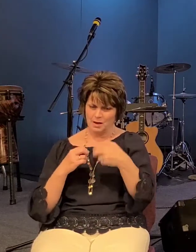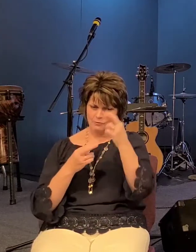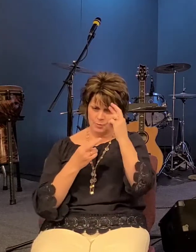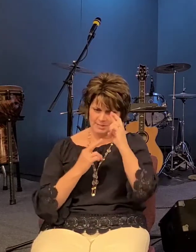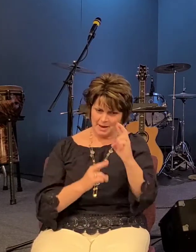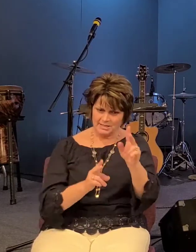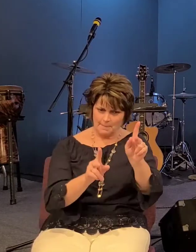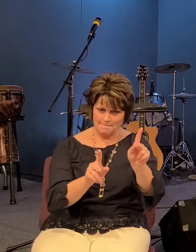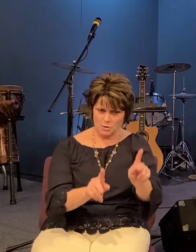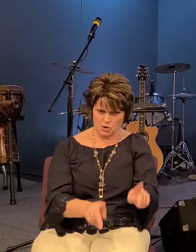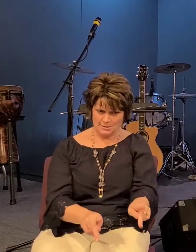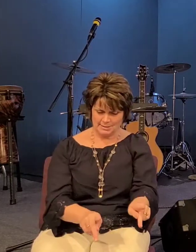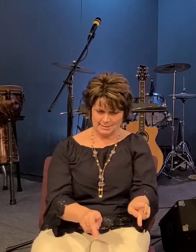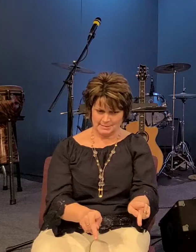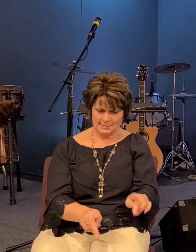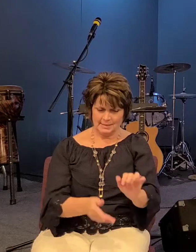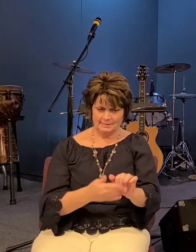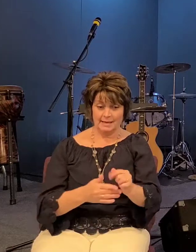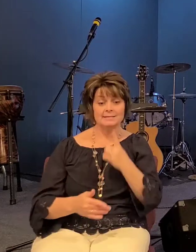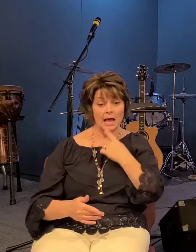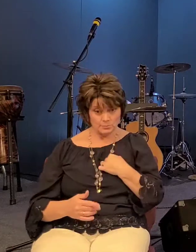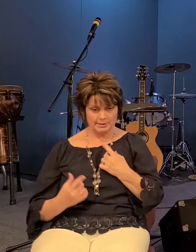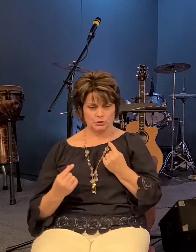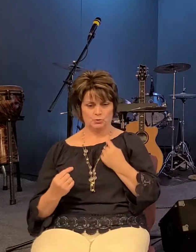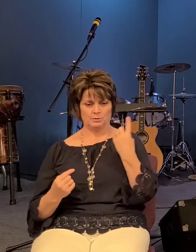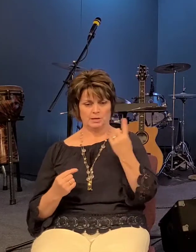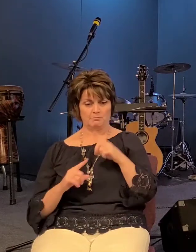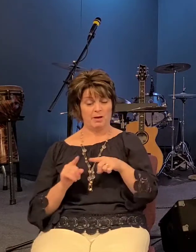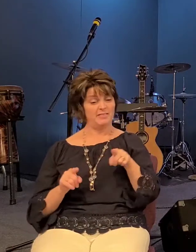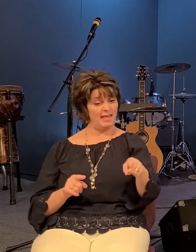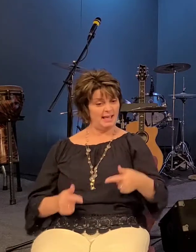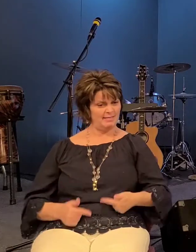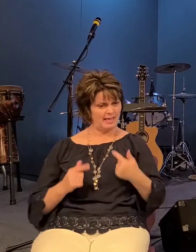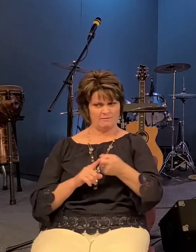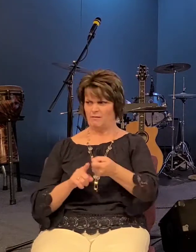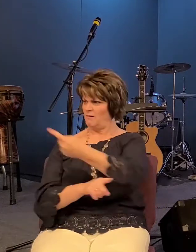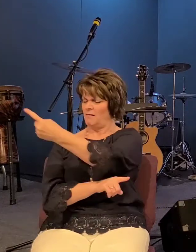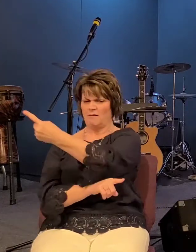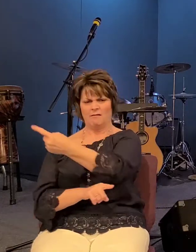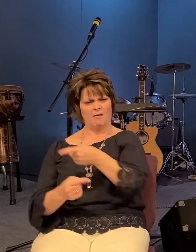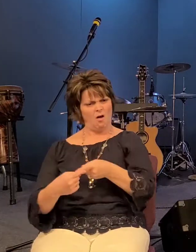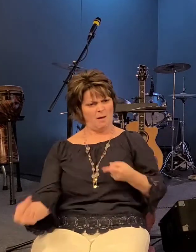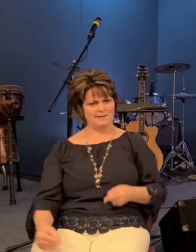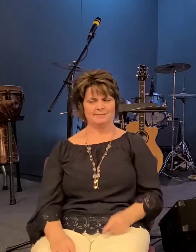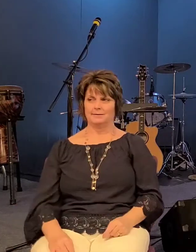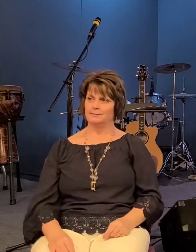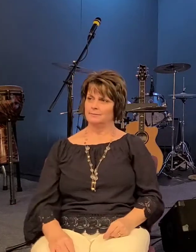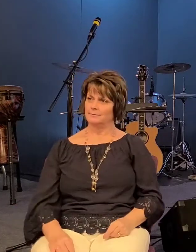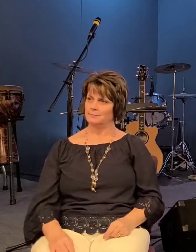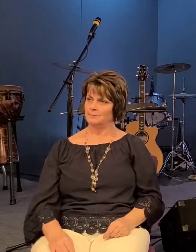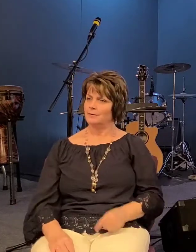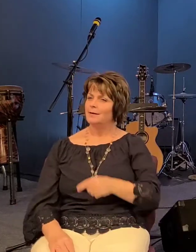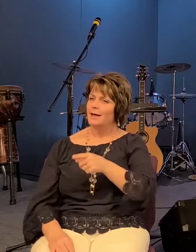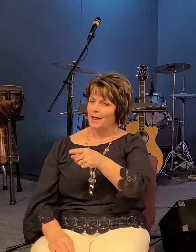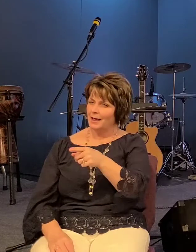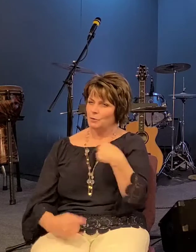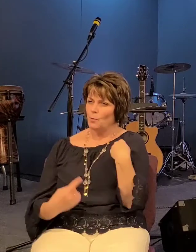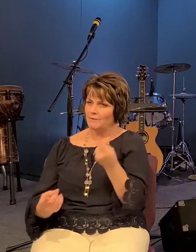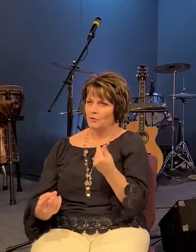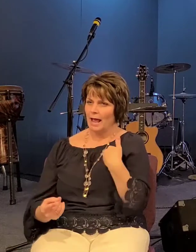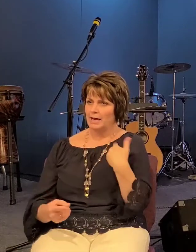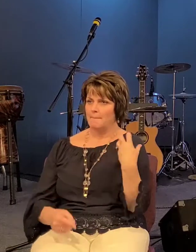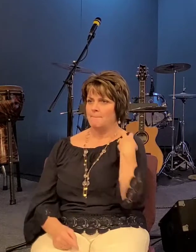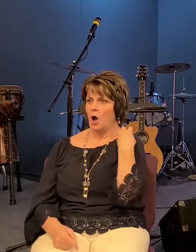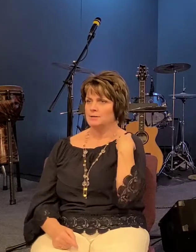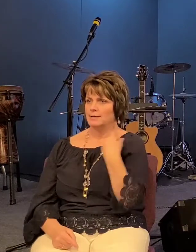and lives a completely different way you know if you ever had a supervisor who told you to do one thing